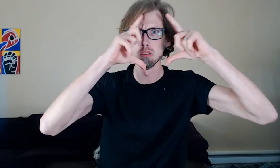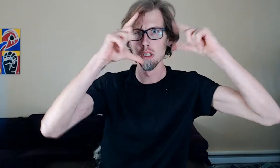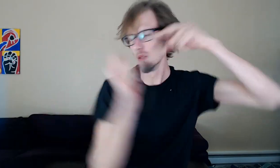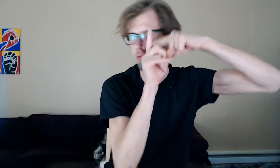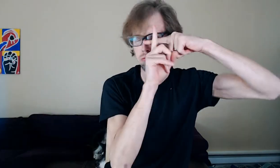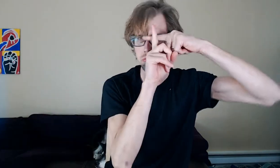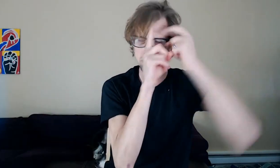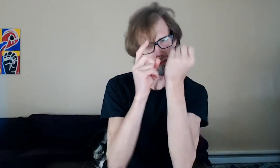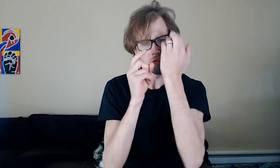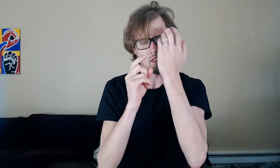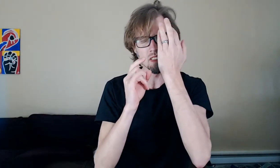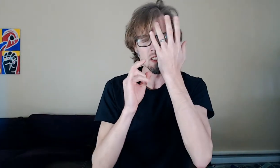carry the load of the rafters up.